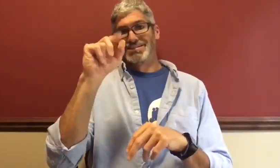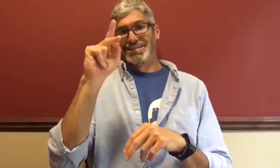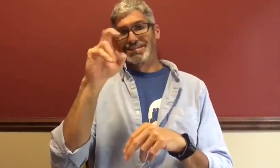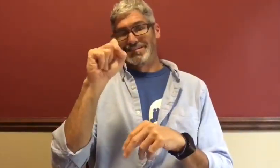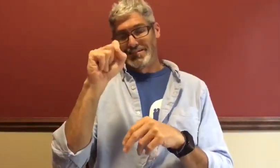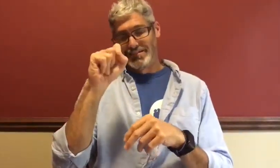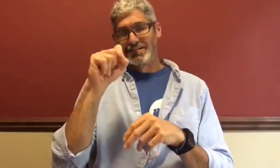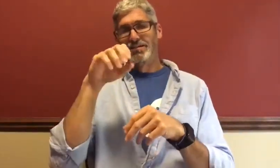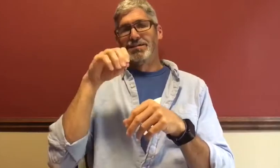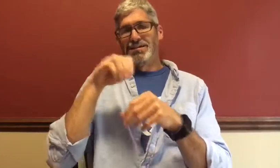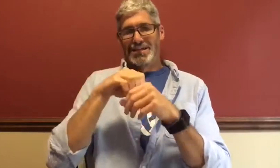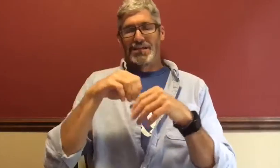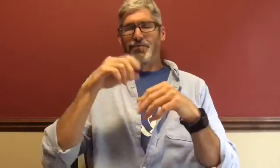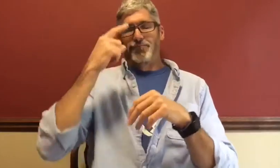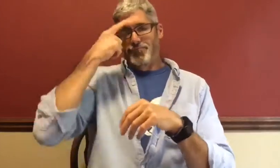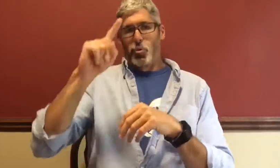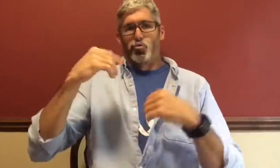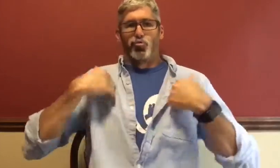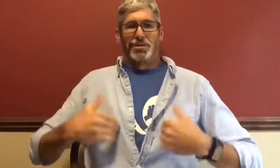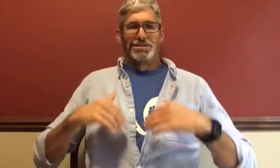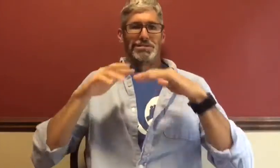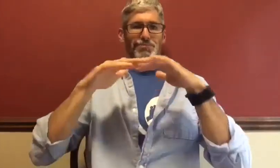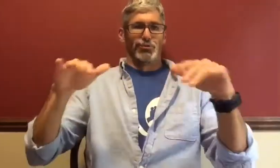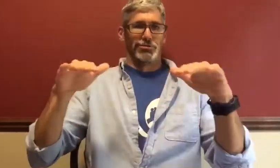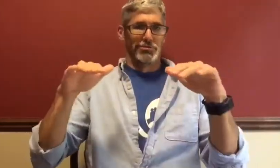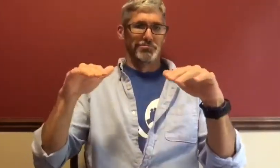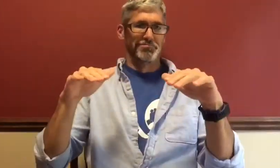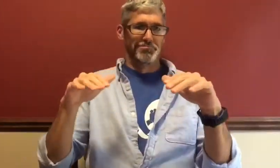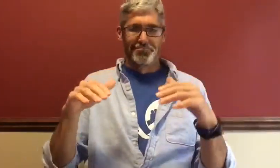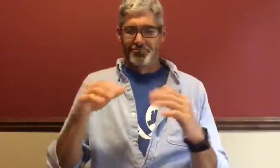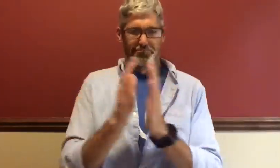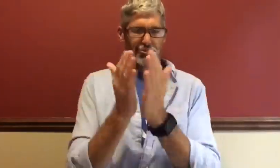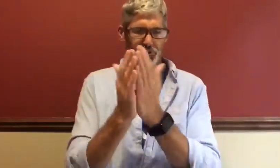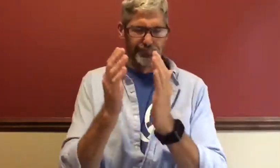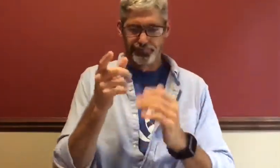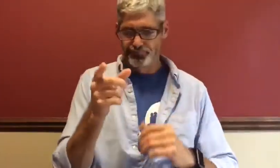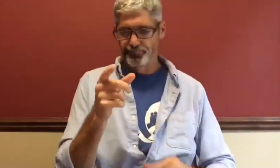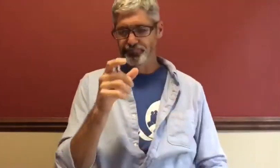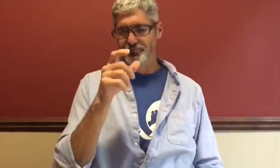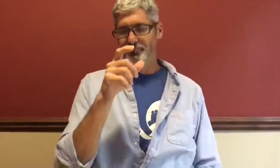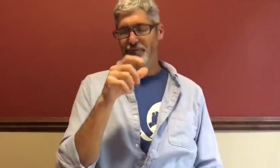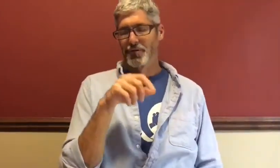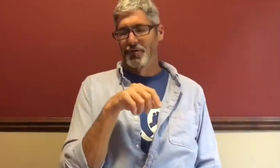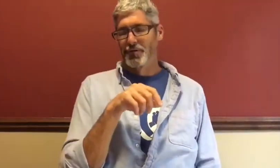for Human Diversity. That's the book.